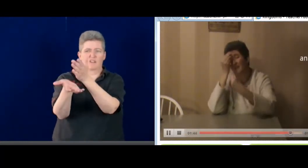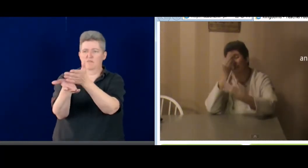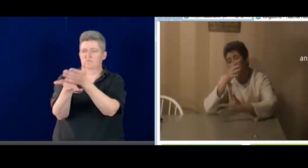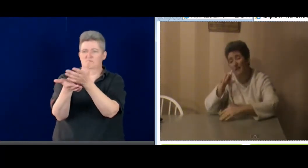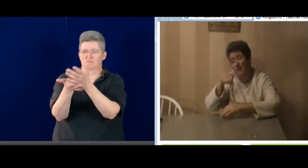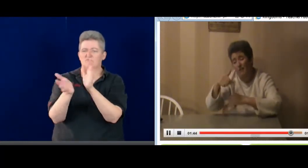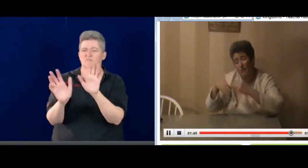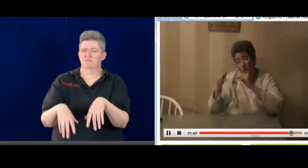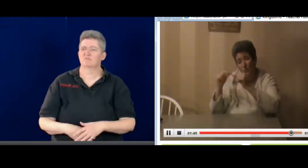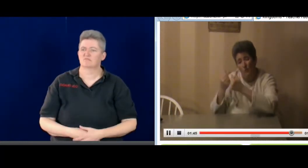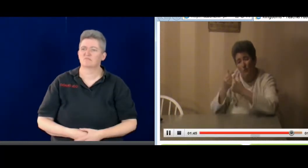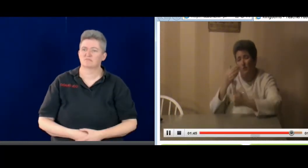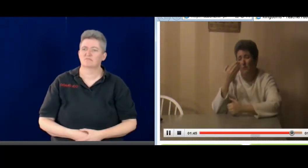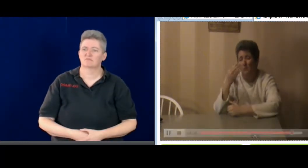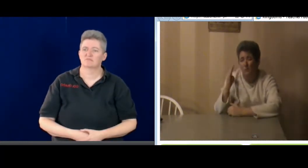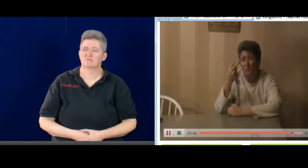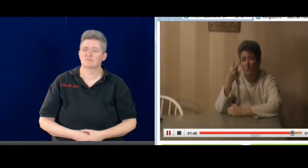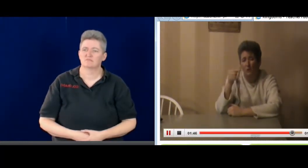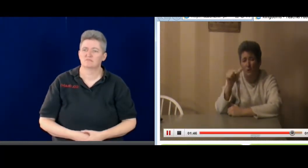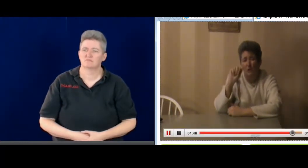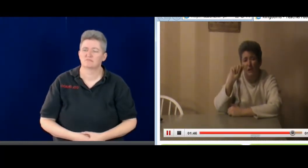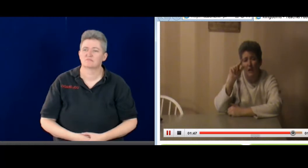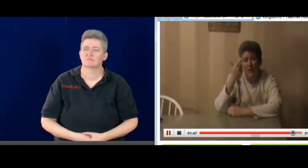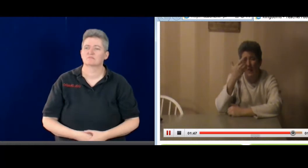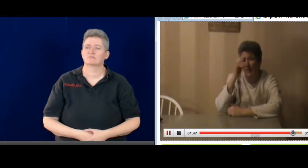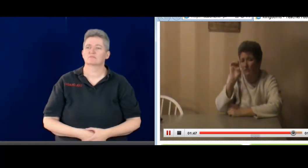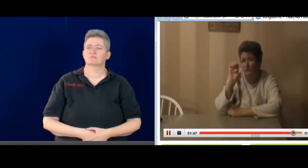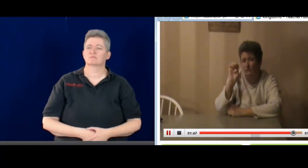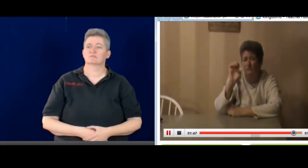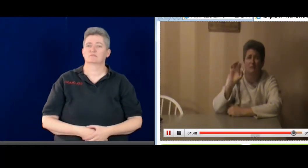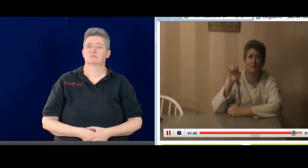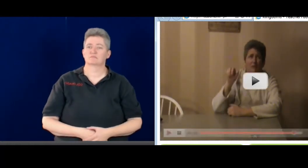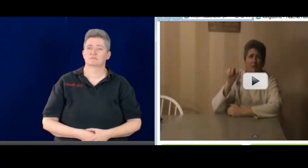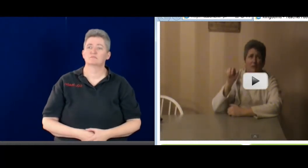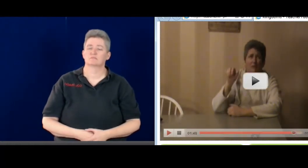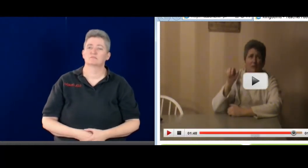And so these five, we're just going to talk about these different groups.